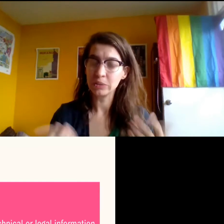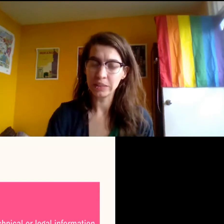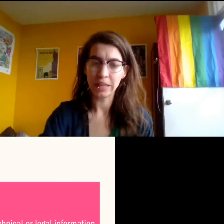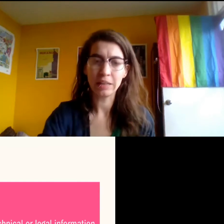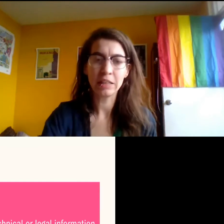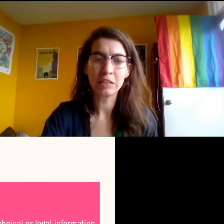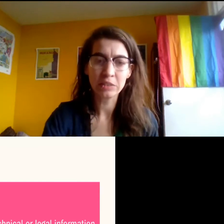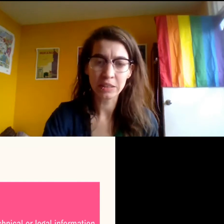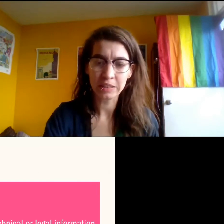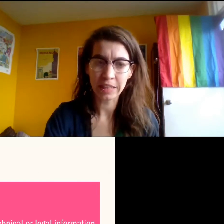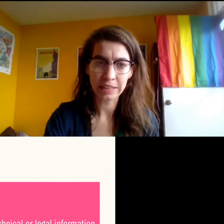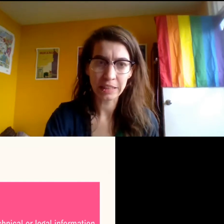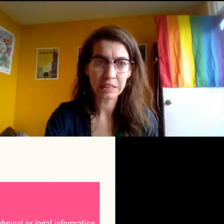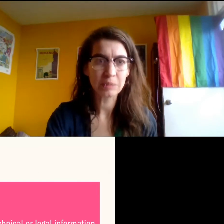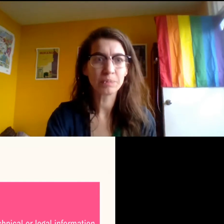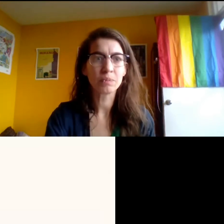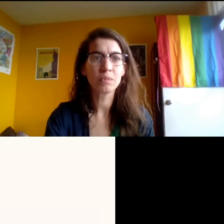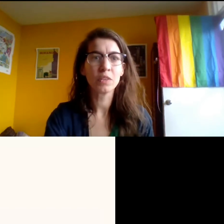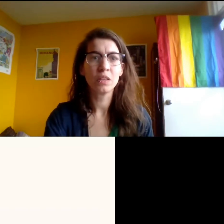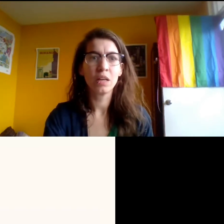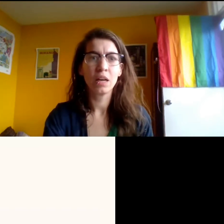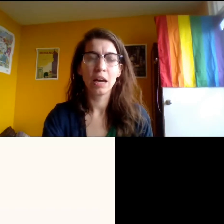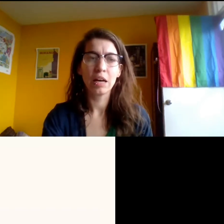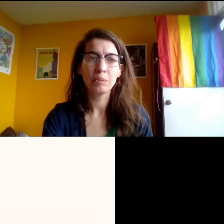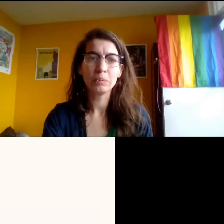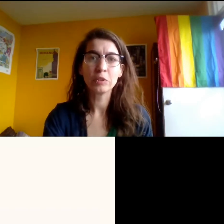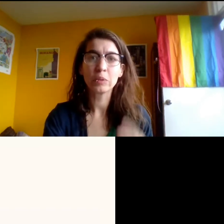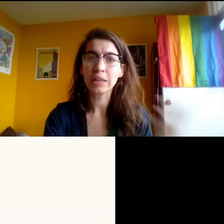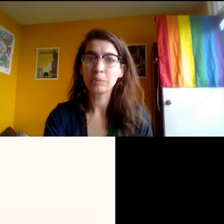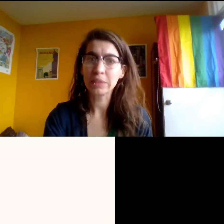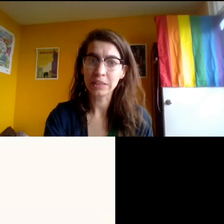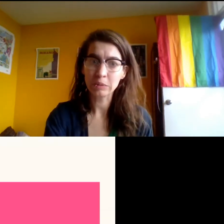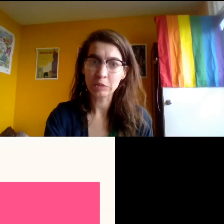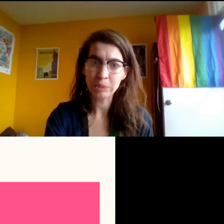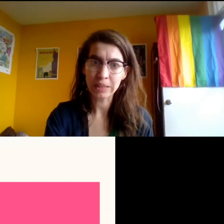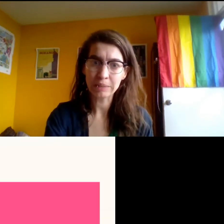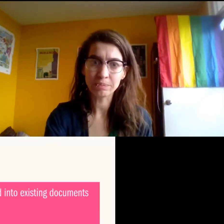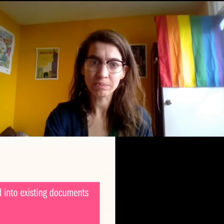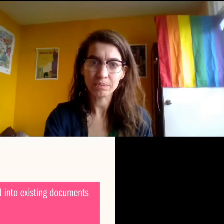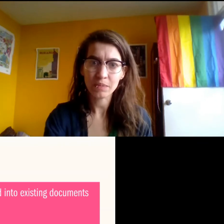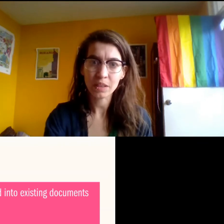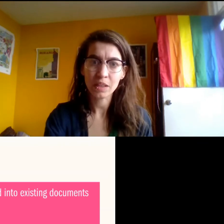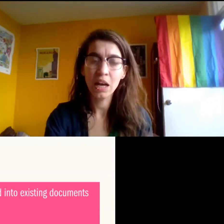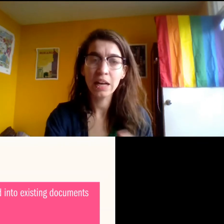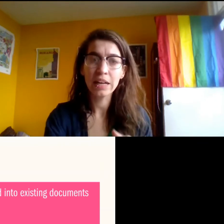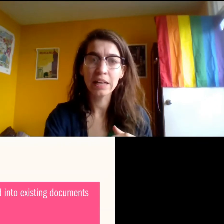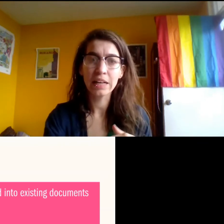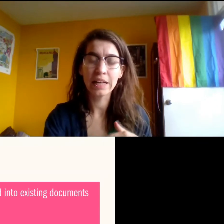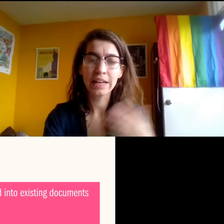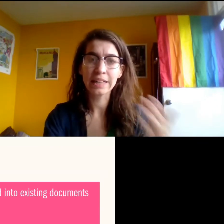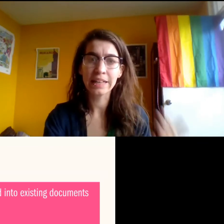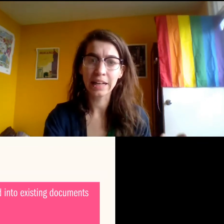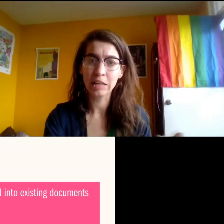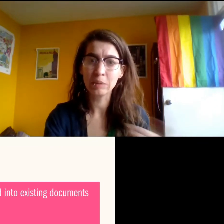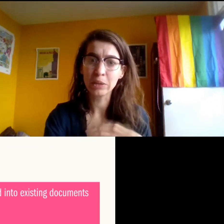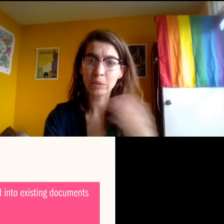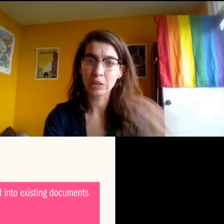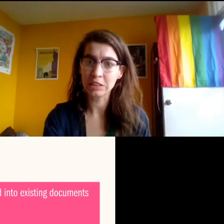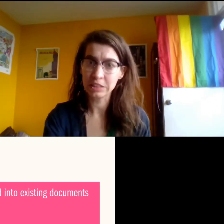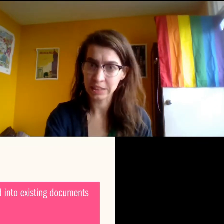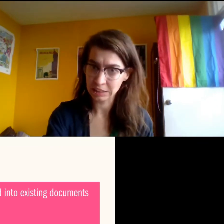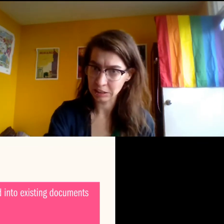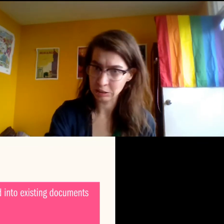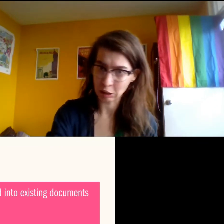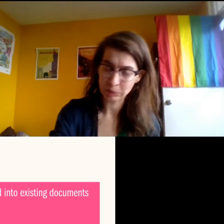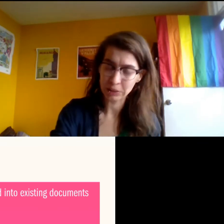using it and using the techniques. Um, so what can plain language be? Uh, it can be